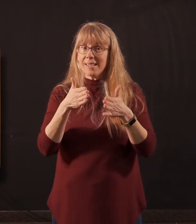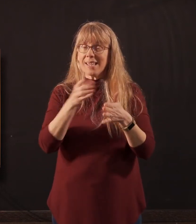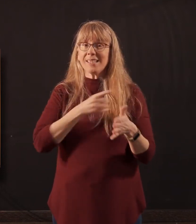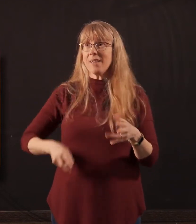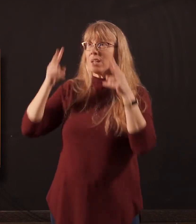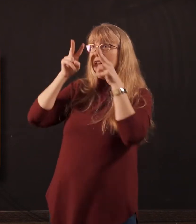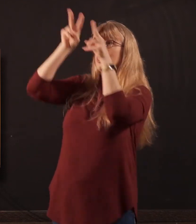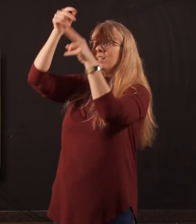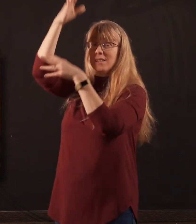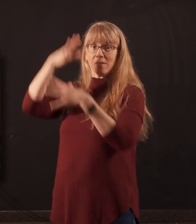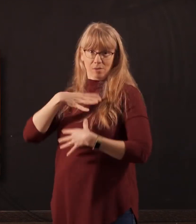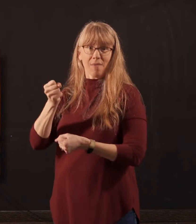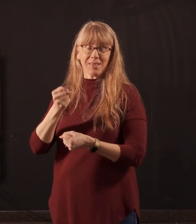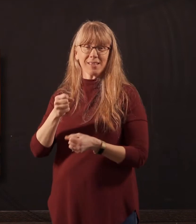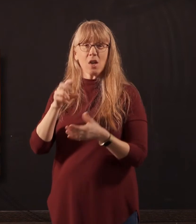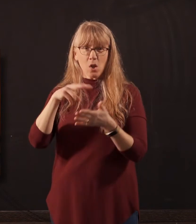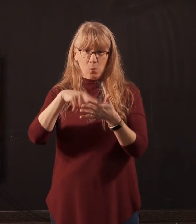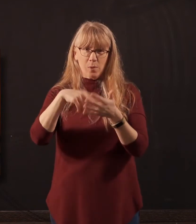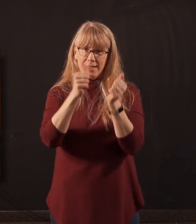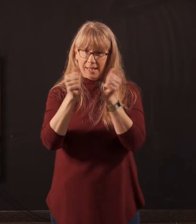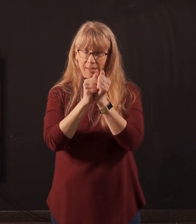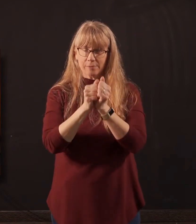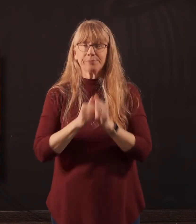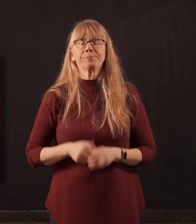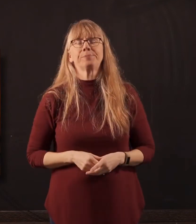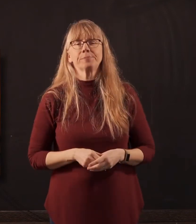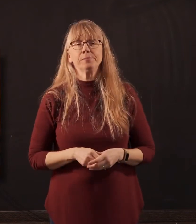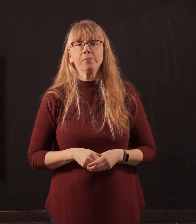God for confidence. So read with me in Psalm 27, verse 2. I